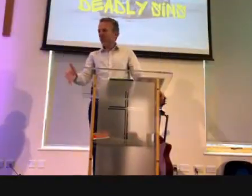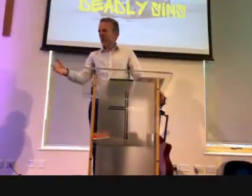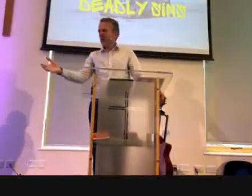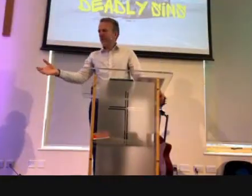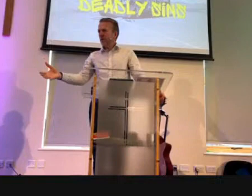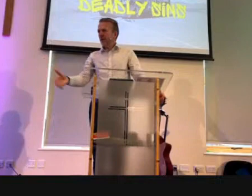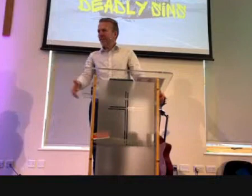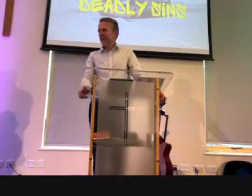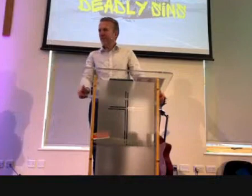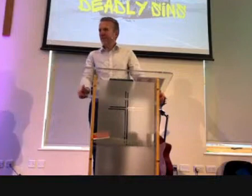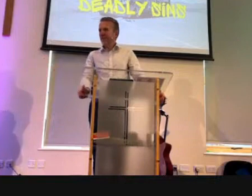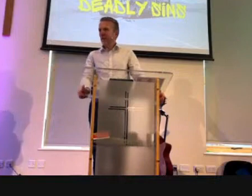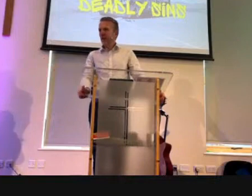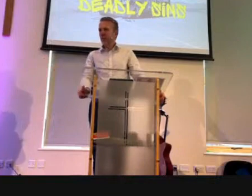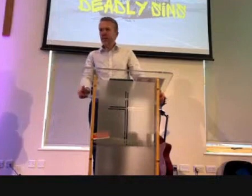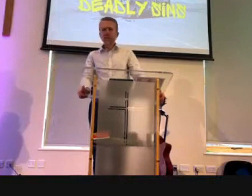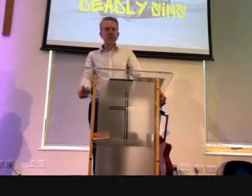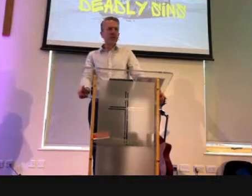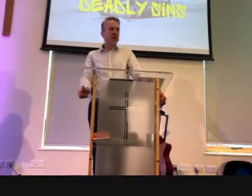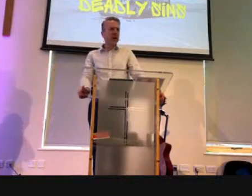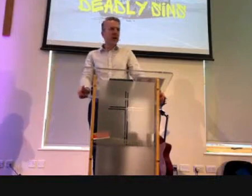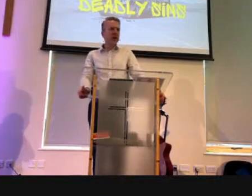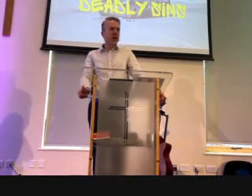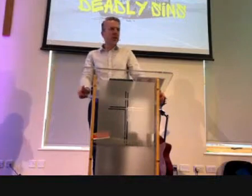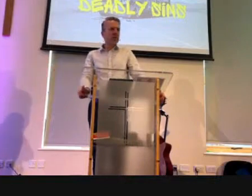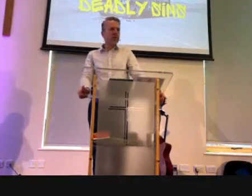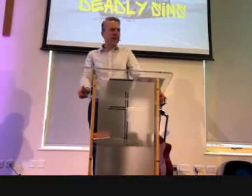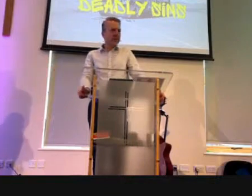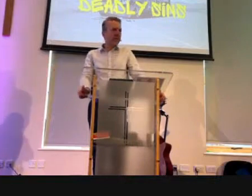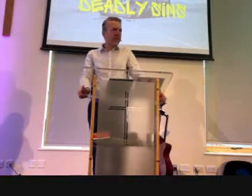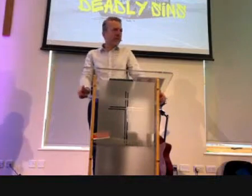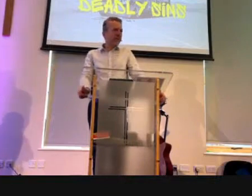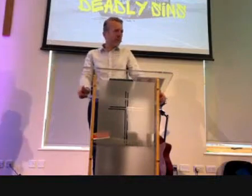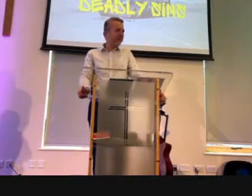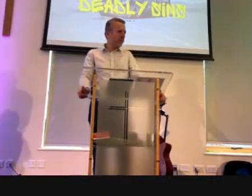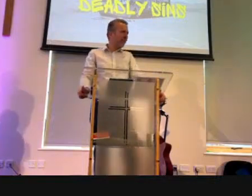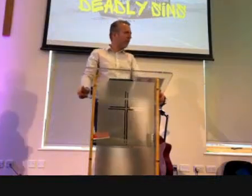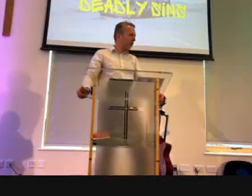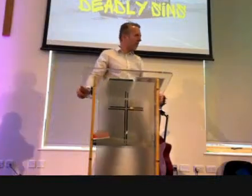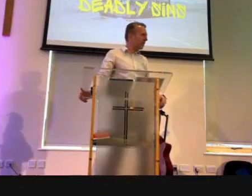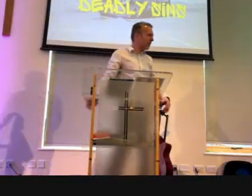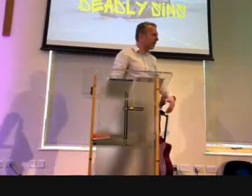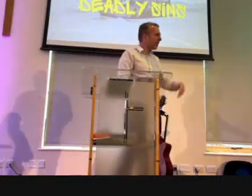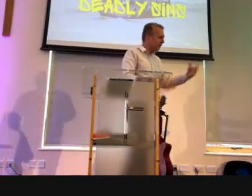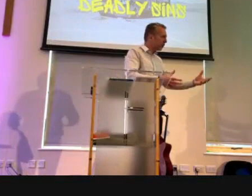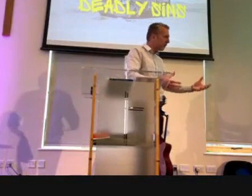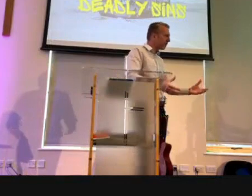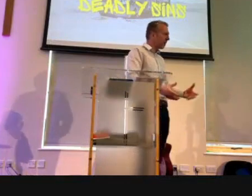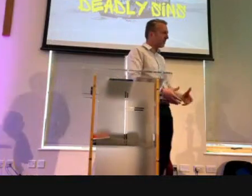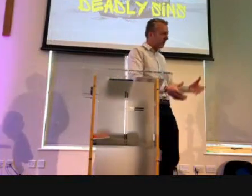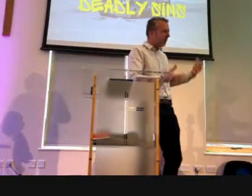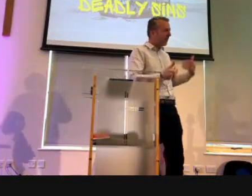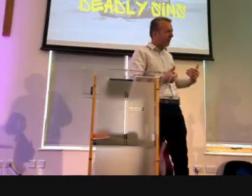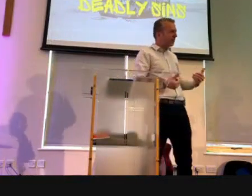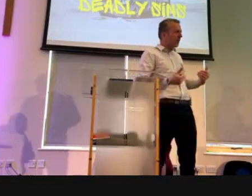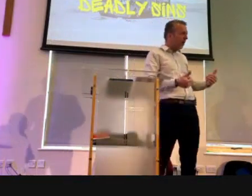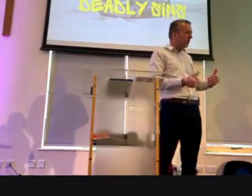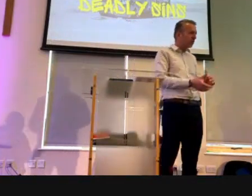I don't know if you guys have particular hobbies. I like going around to people's and finding out what their hobbies are, what their interests are, particularly if they're things that I'm